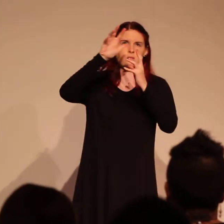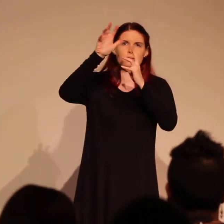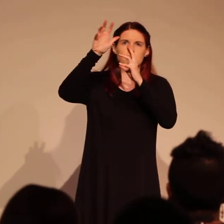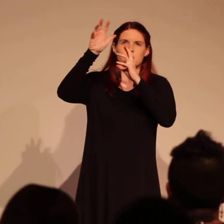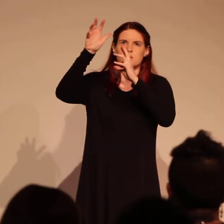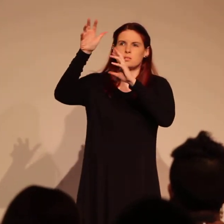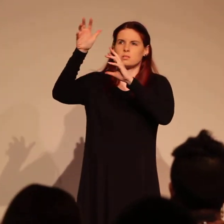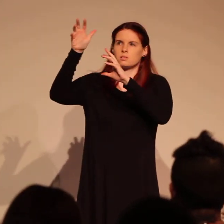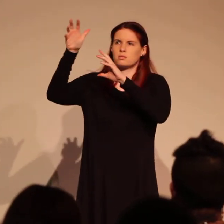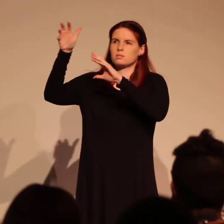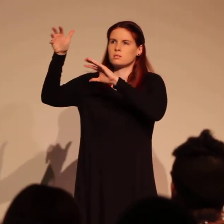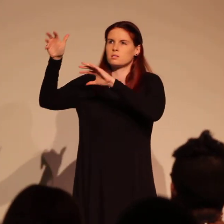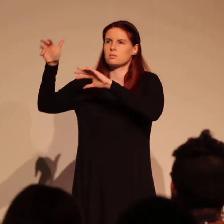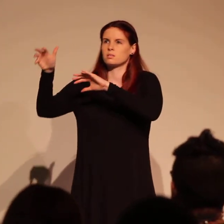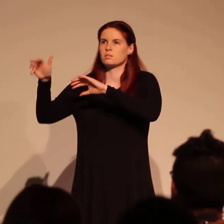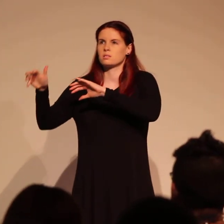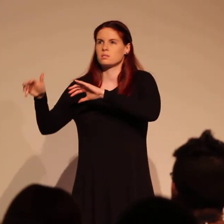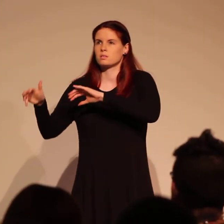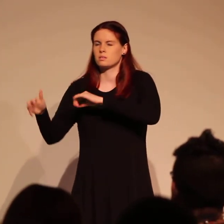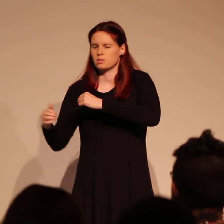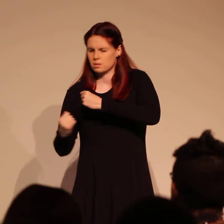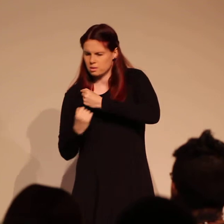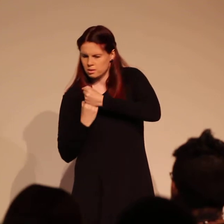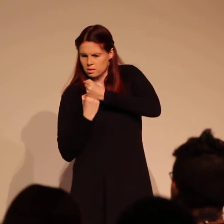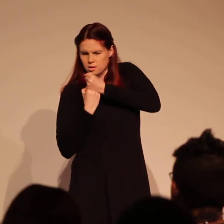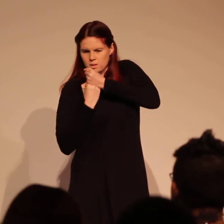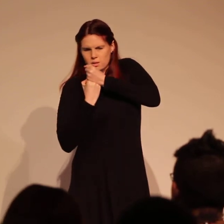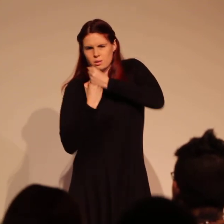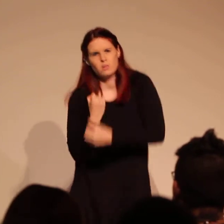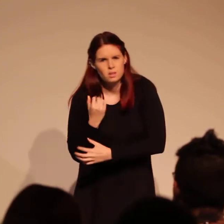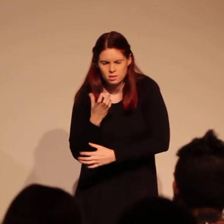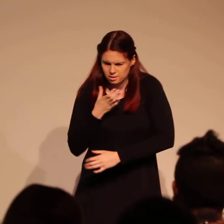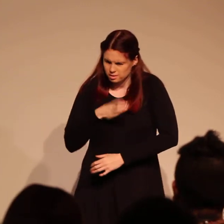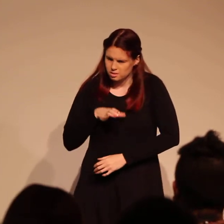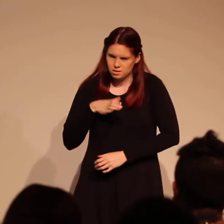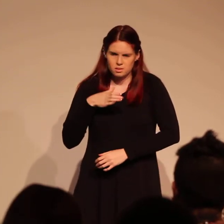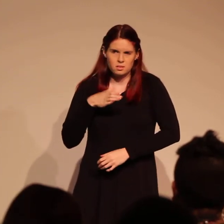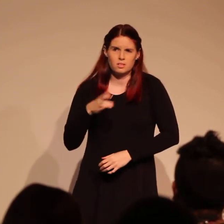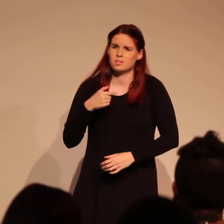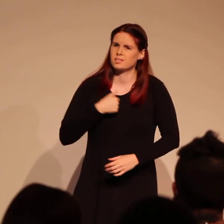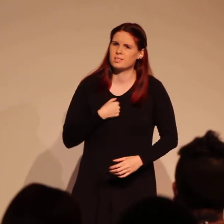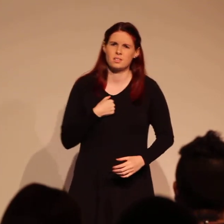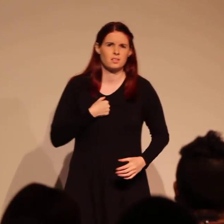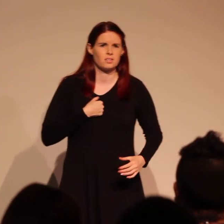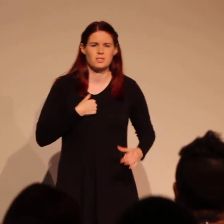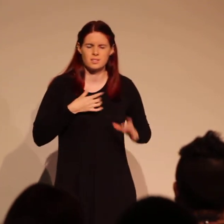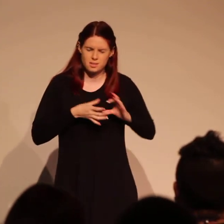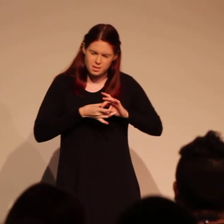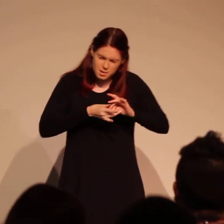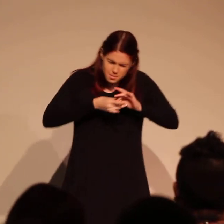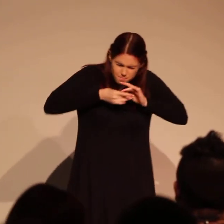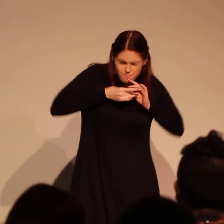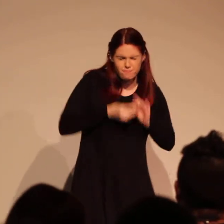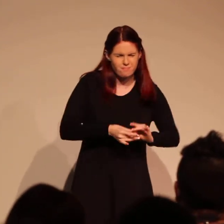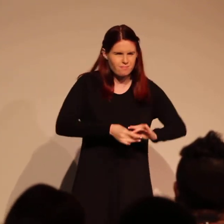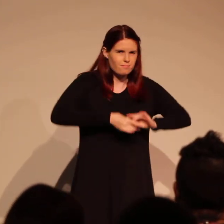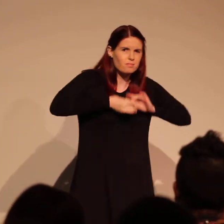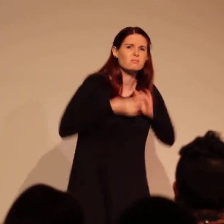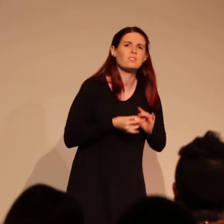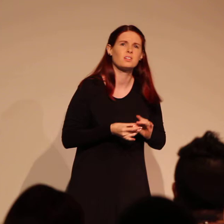mess you've made. I don't want to let you down. But I am hell